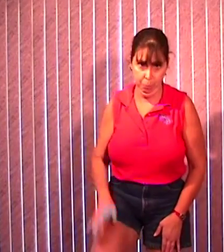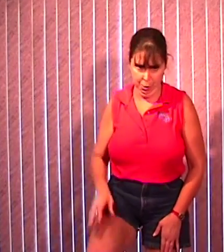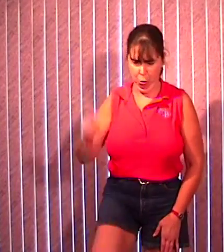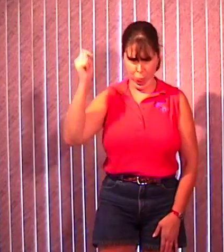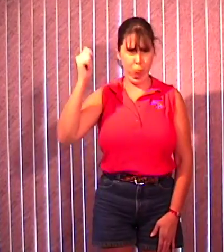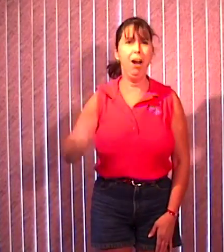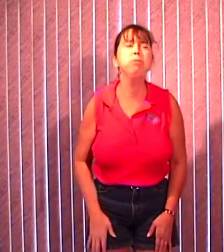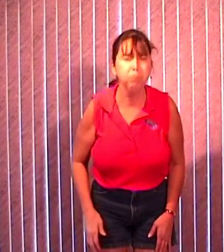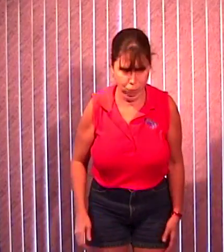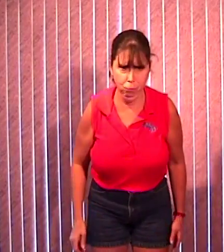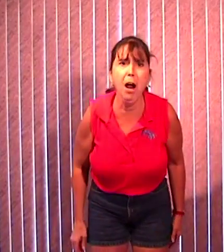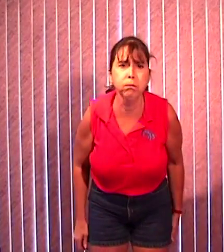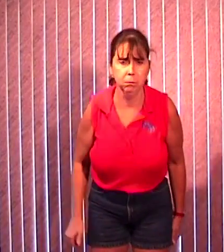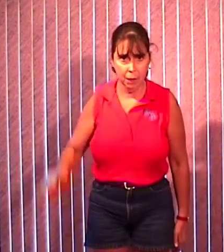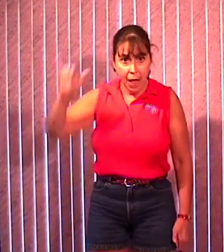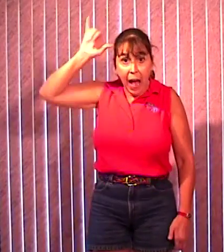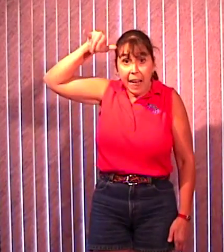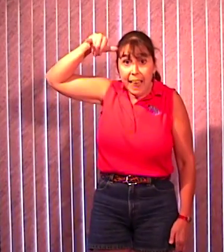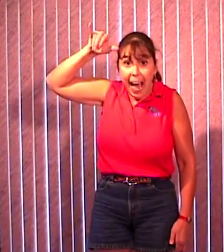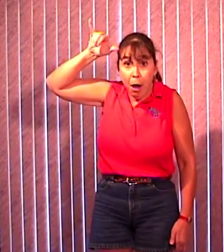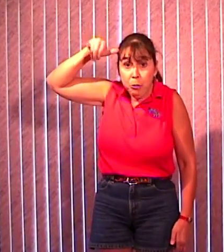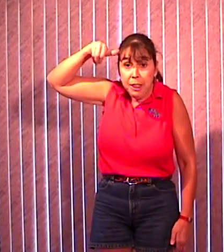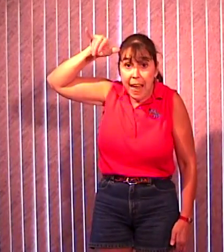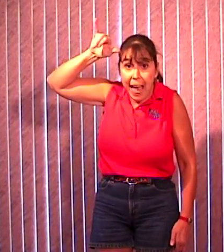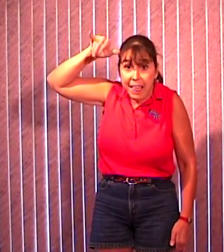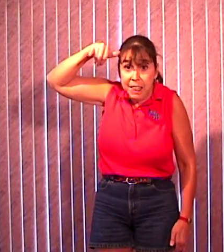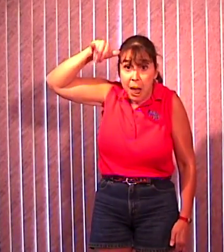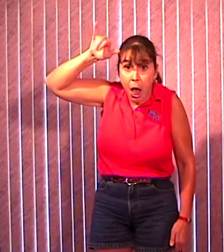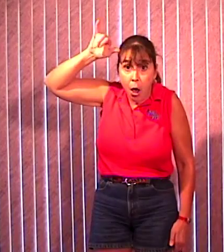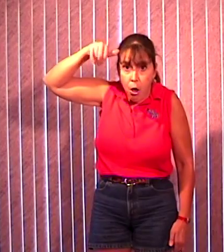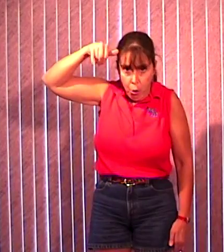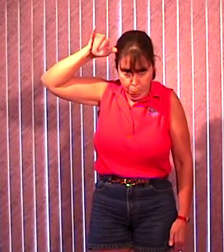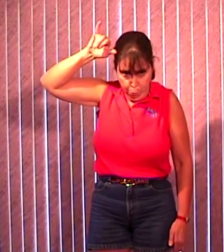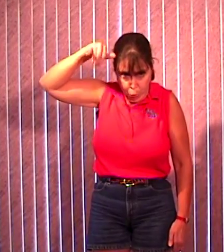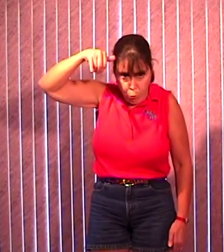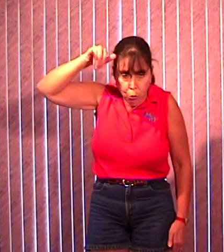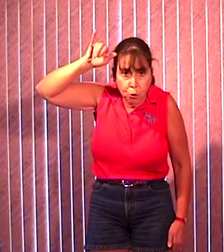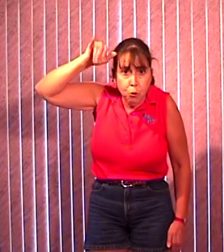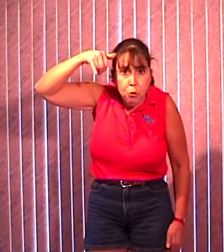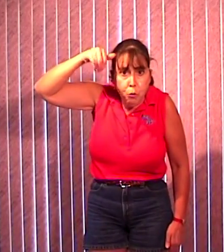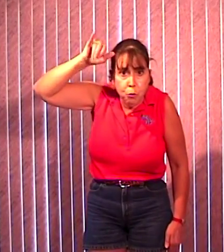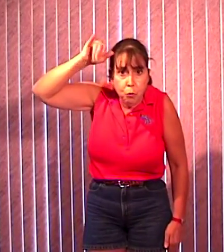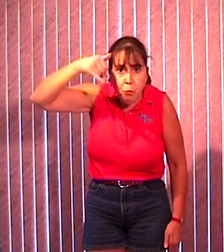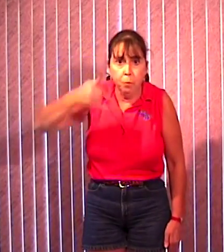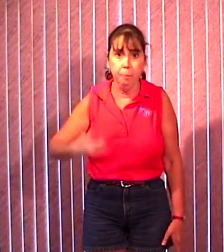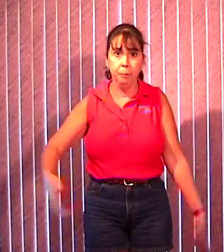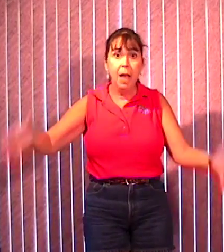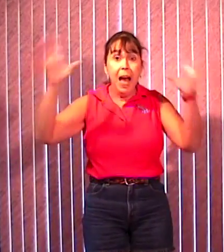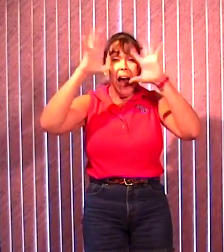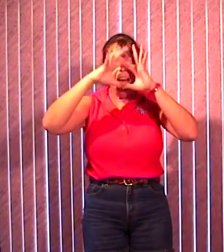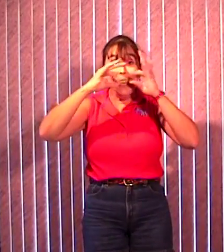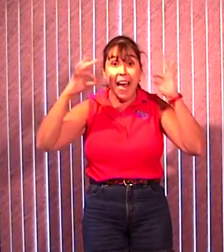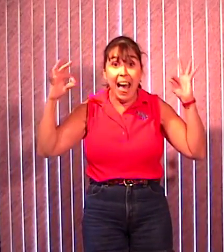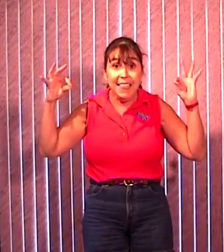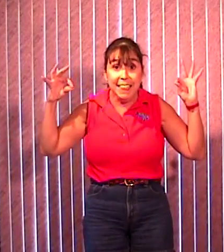wow. A cow says moo. A cat